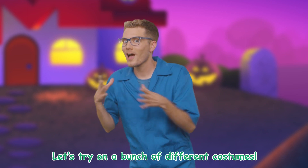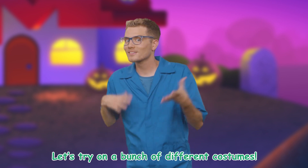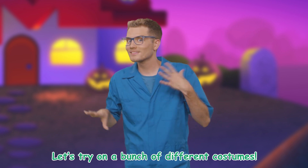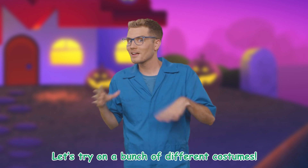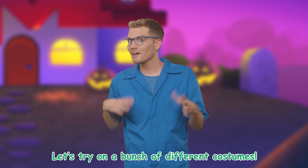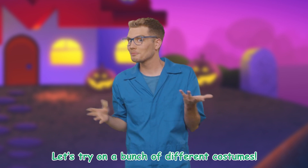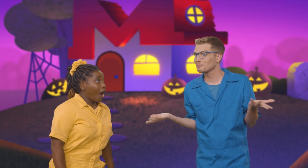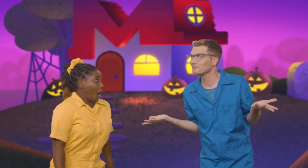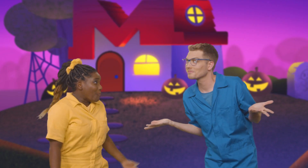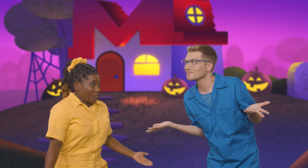costumes!